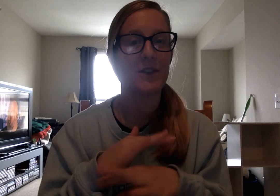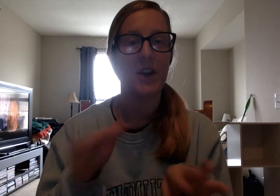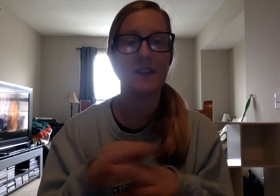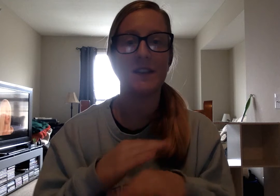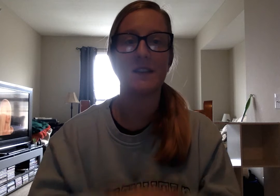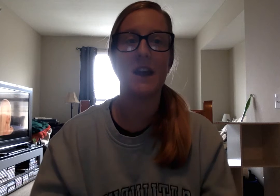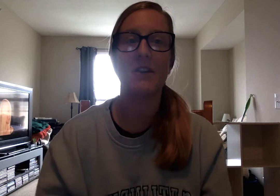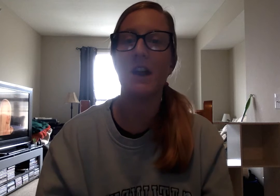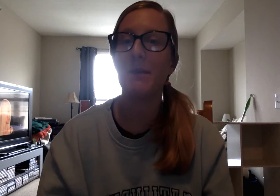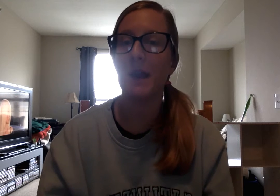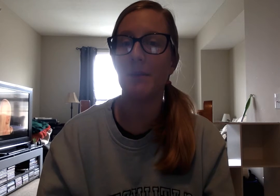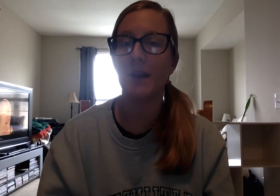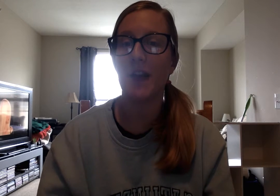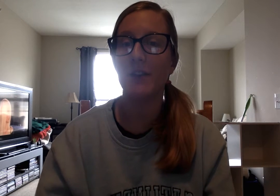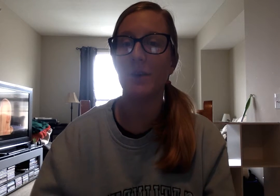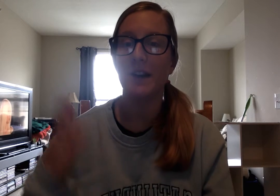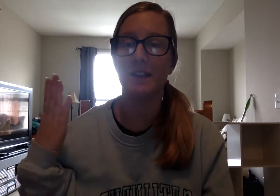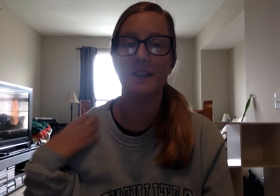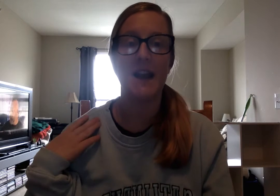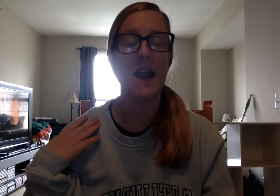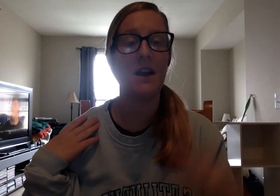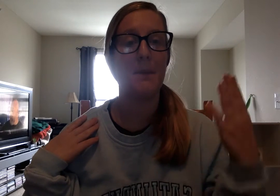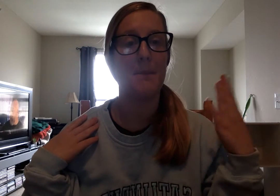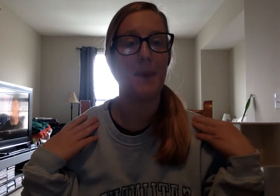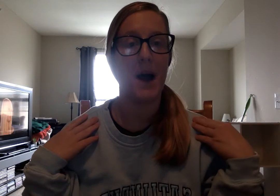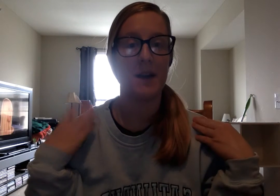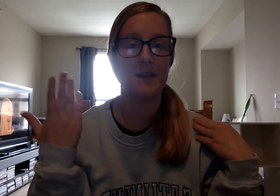Crisscross, it does not rhyme. And my last one is snack box.